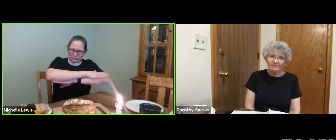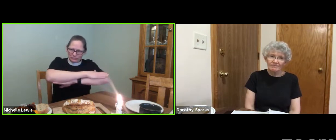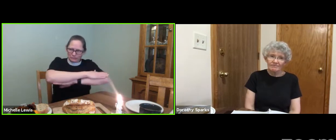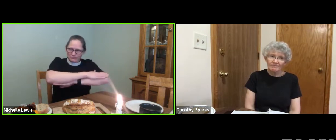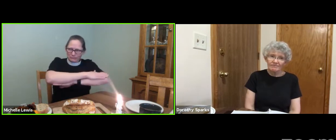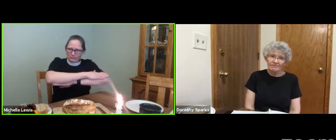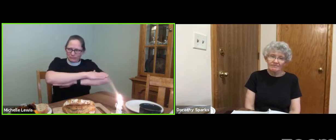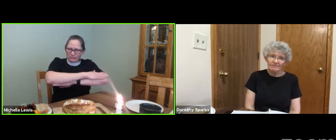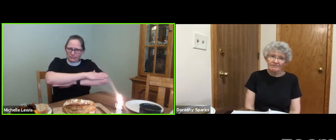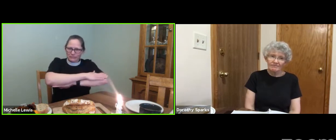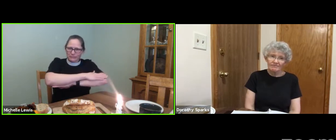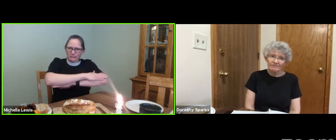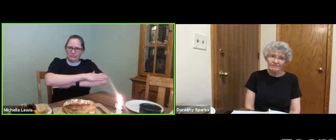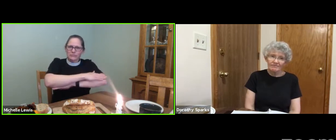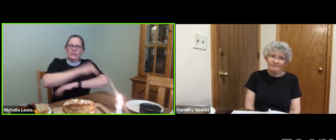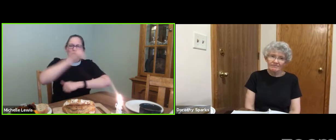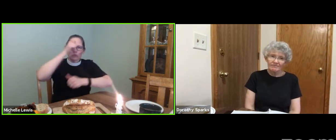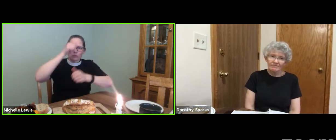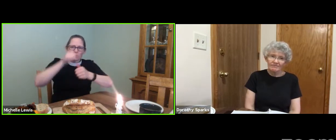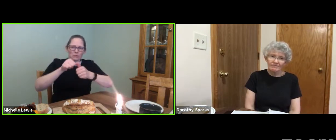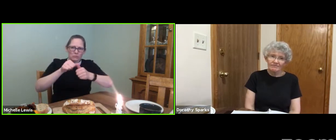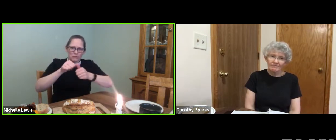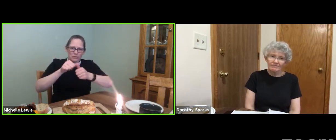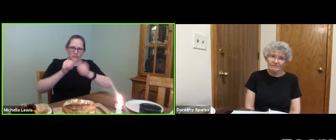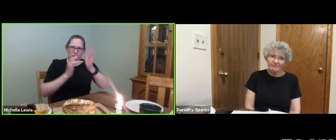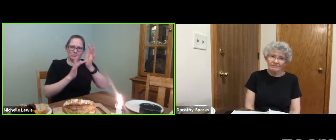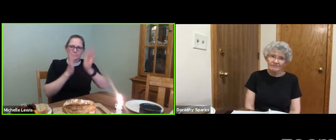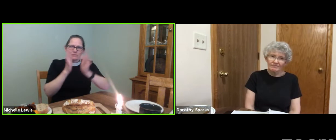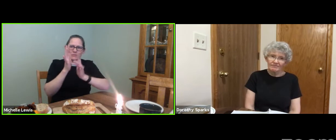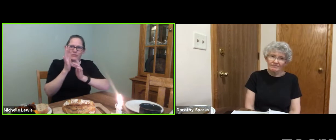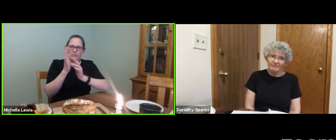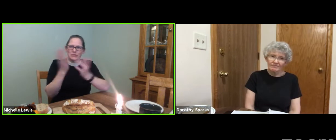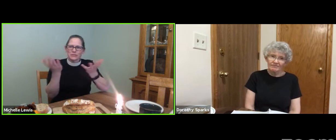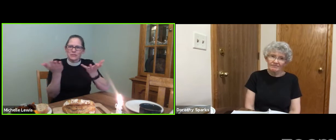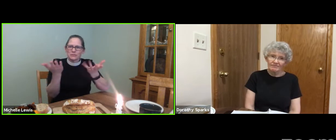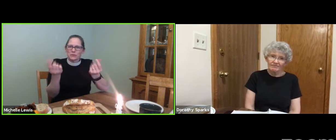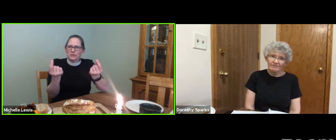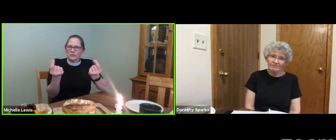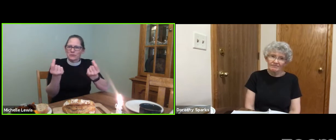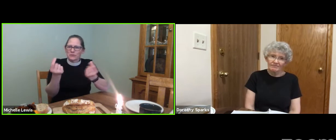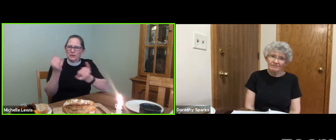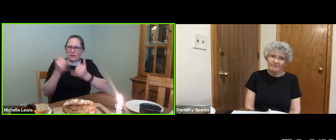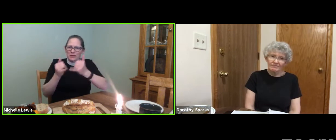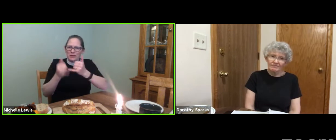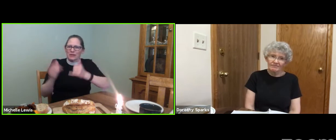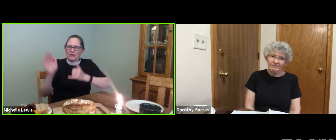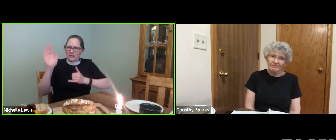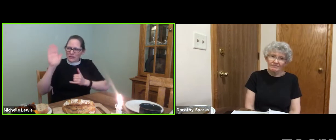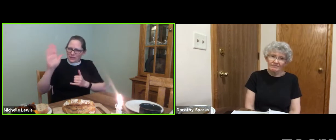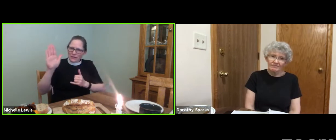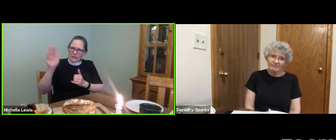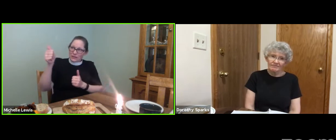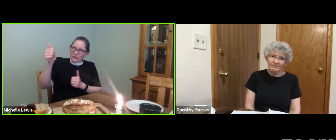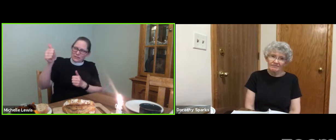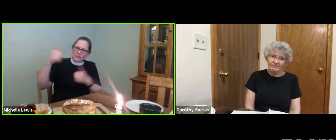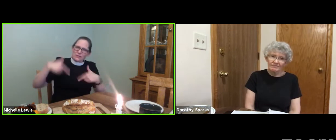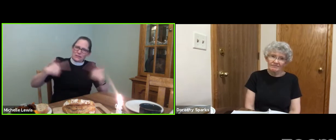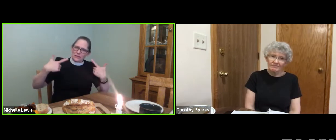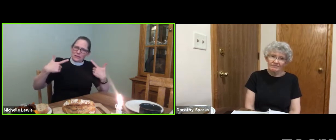But we all have a table. We all have to eat. And this day, Holy